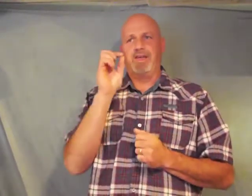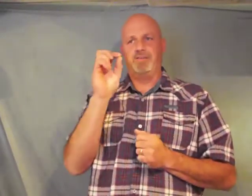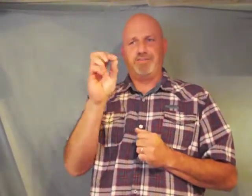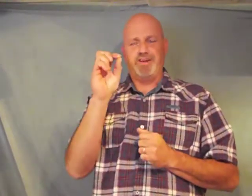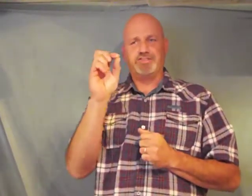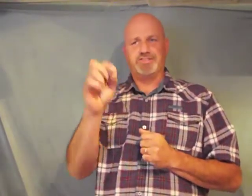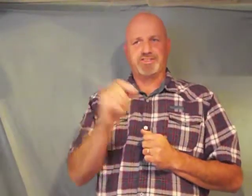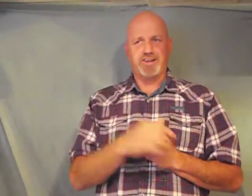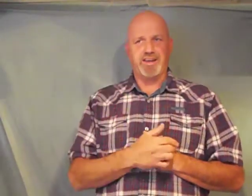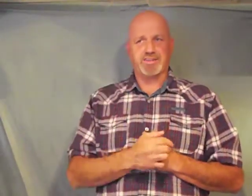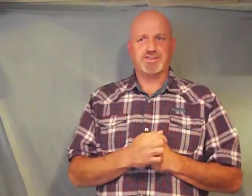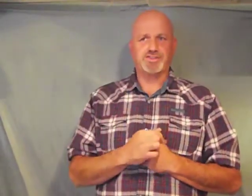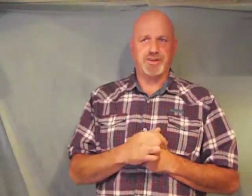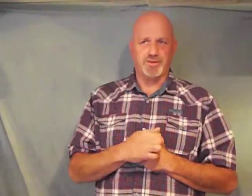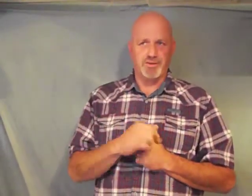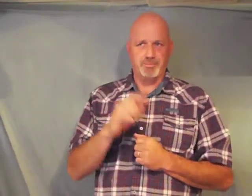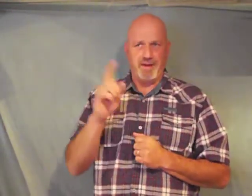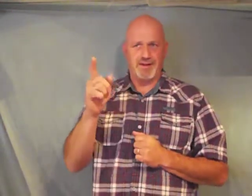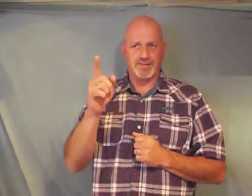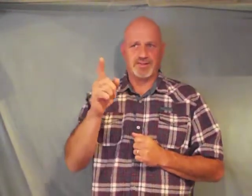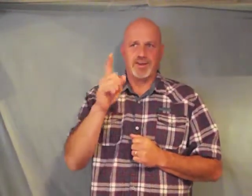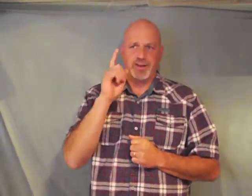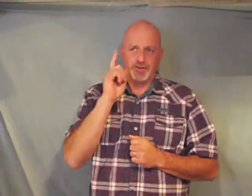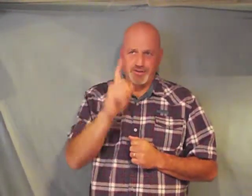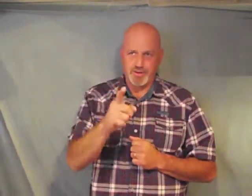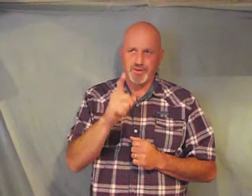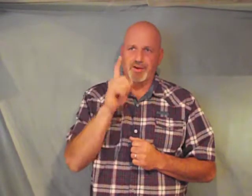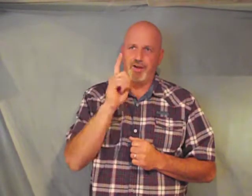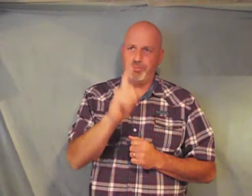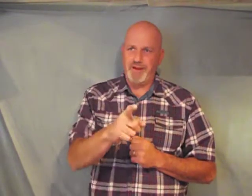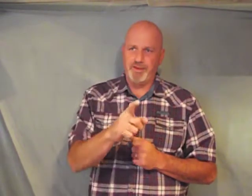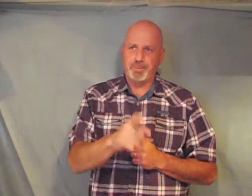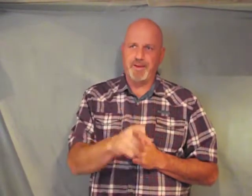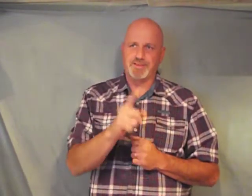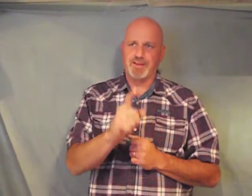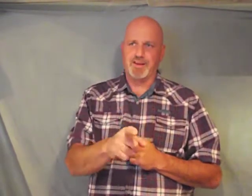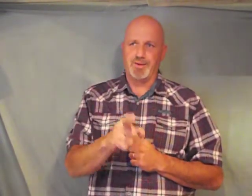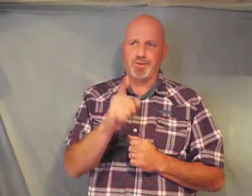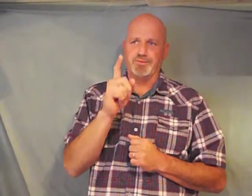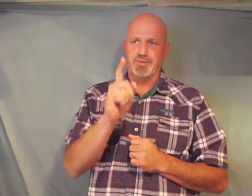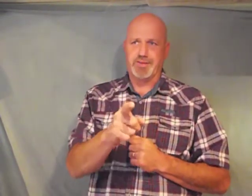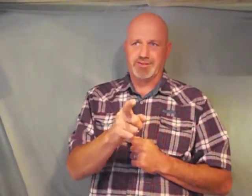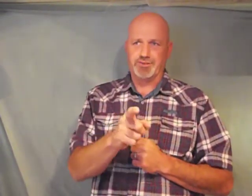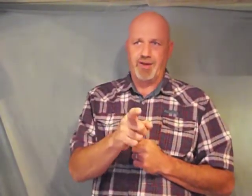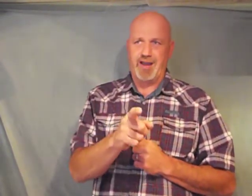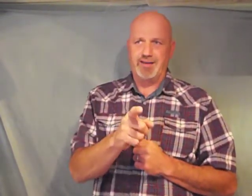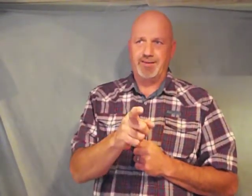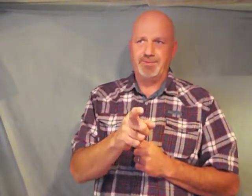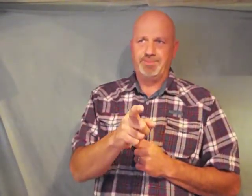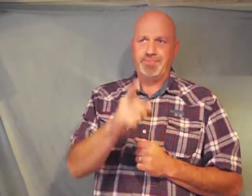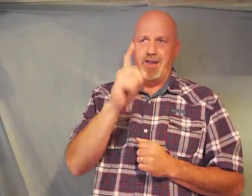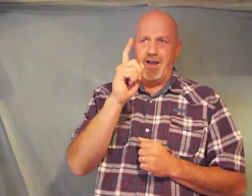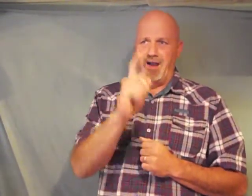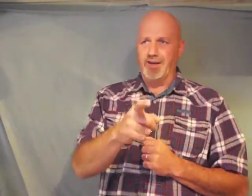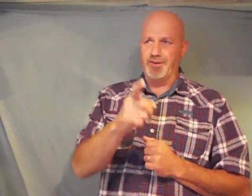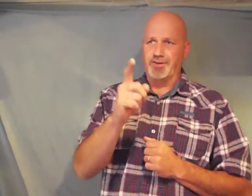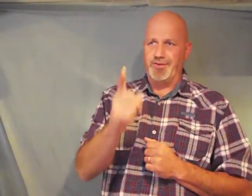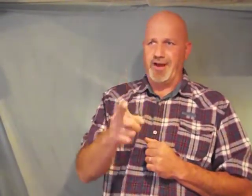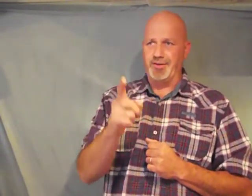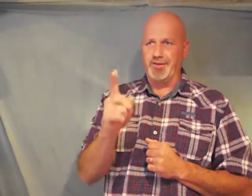Ephesians 6 children and parents children obey your parents and the Lord for this is right honor your father and